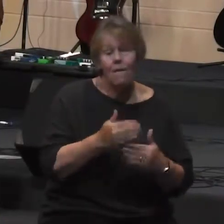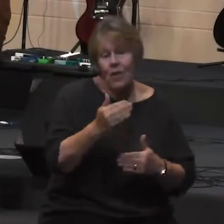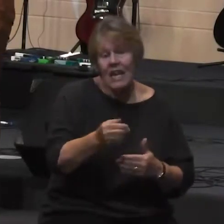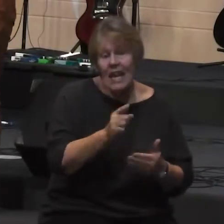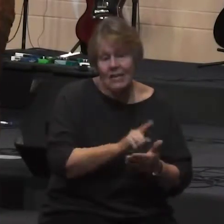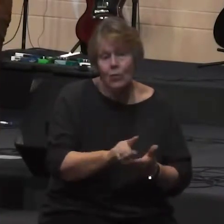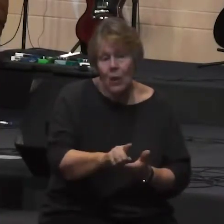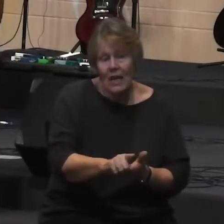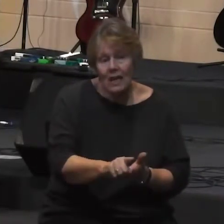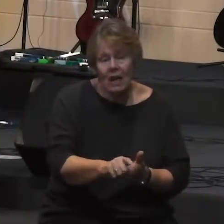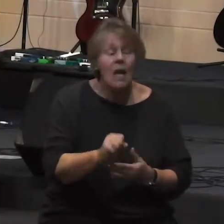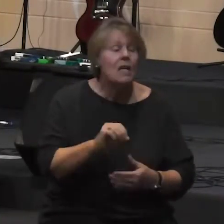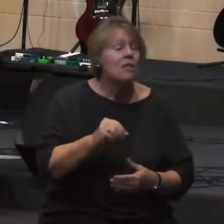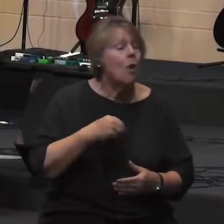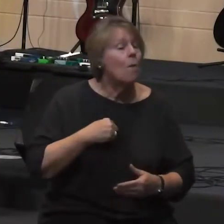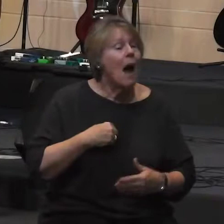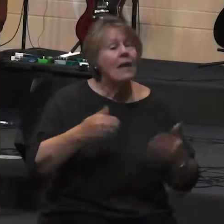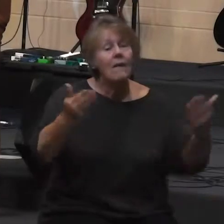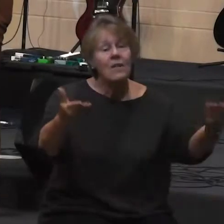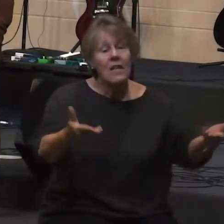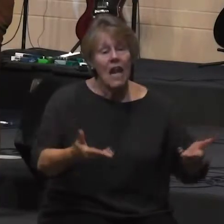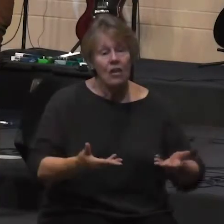and so here's my invitation to you this week